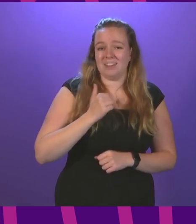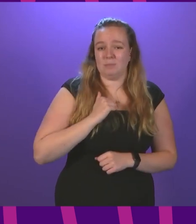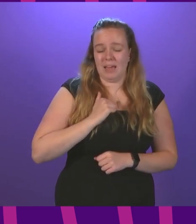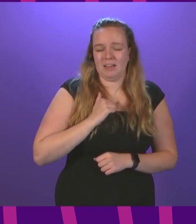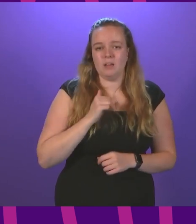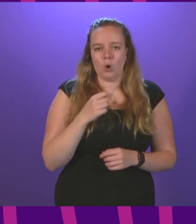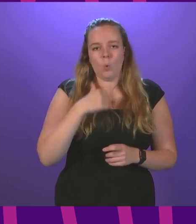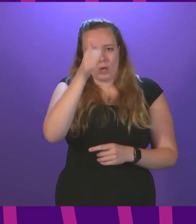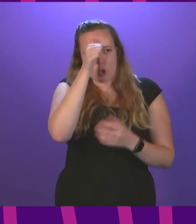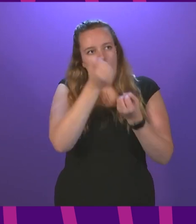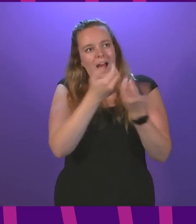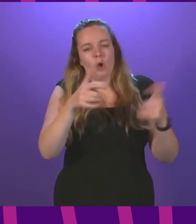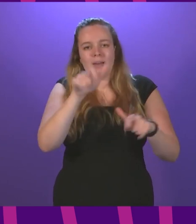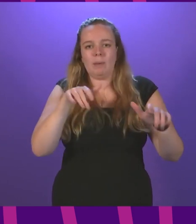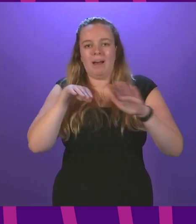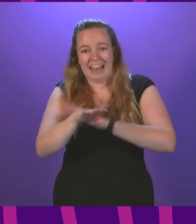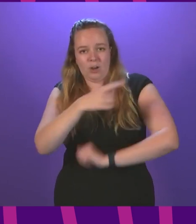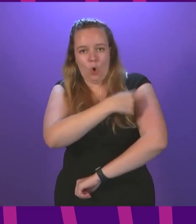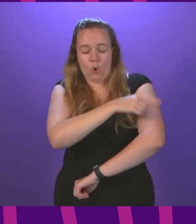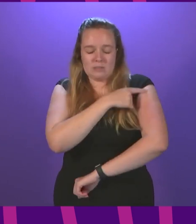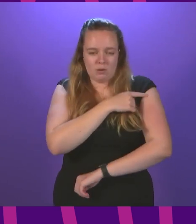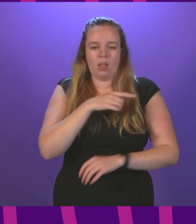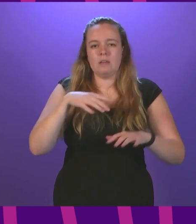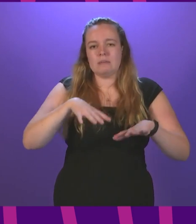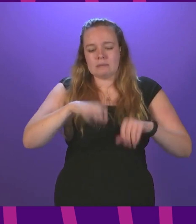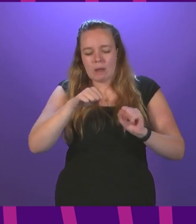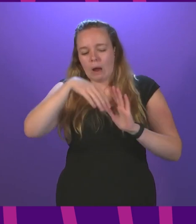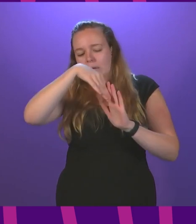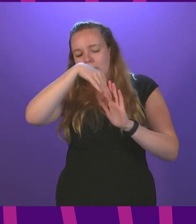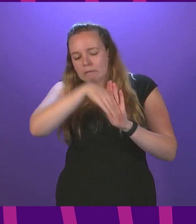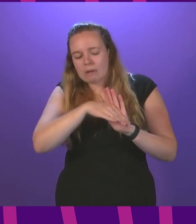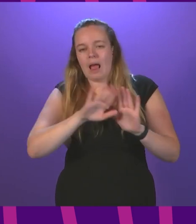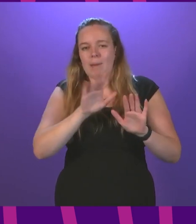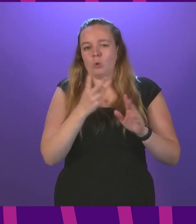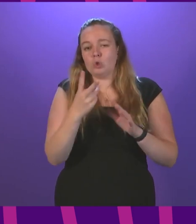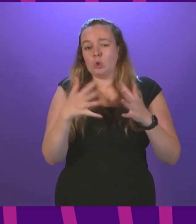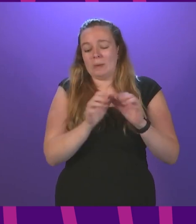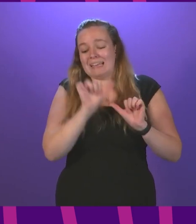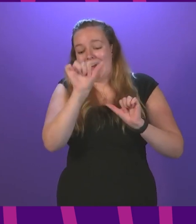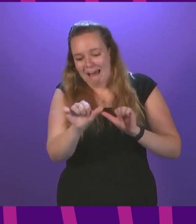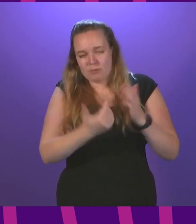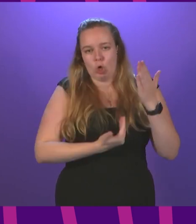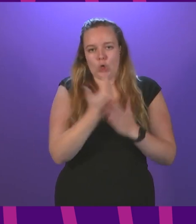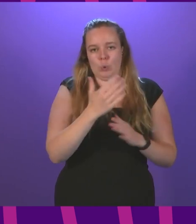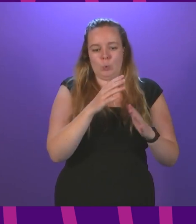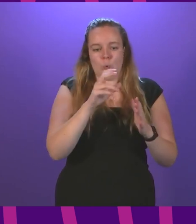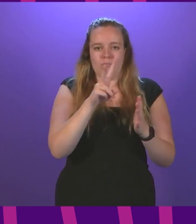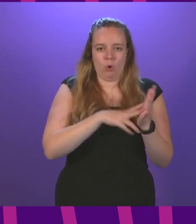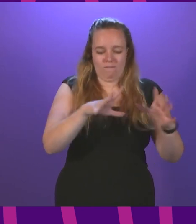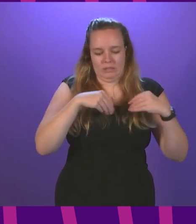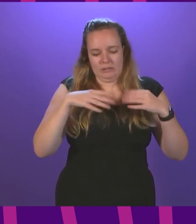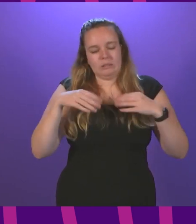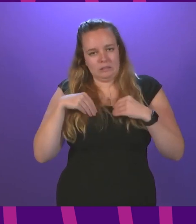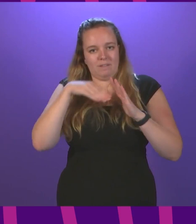know that the number of people in hospital usually starts to fall about two weeks after the number of new cases begins to fall.